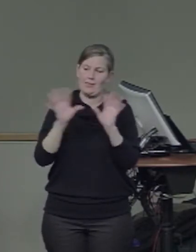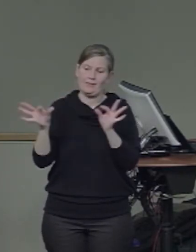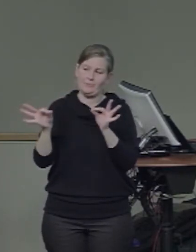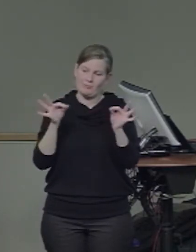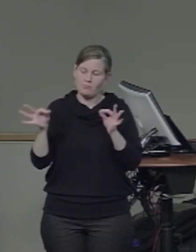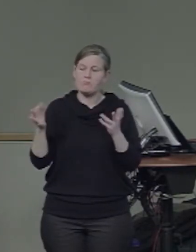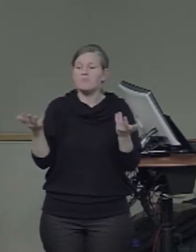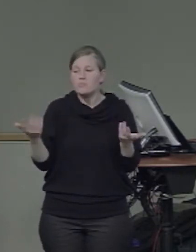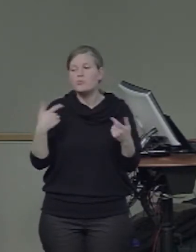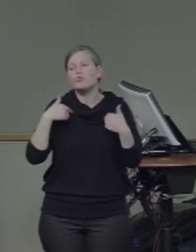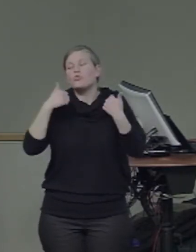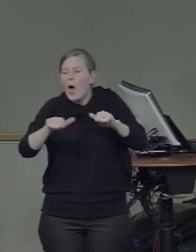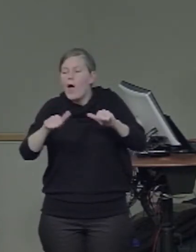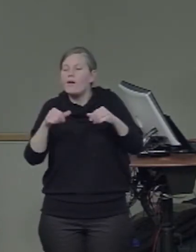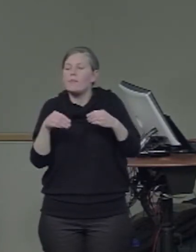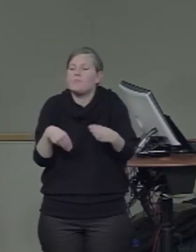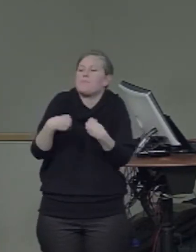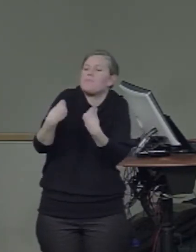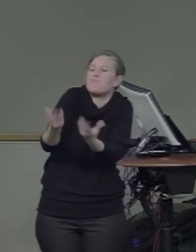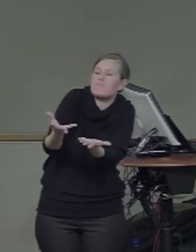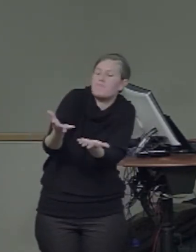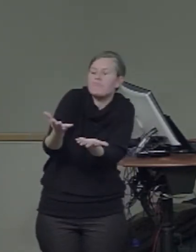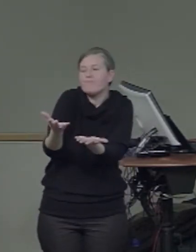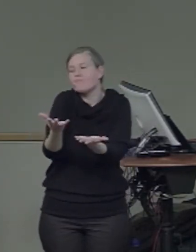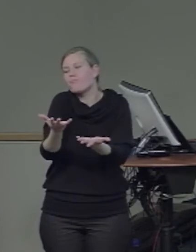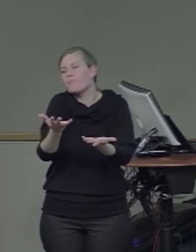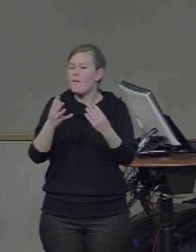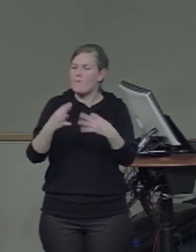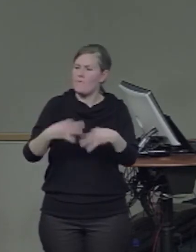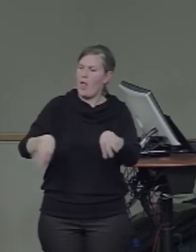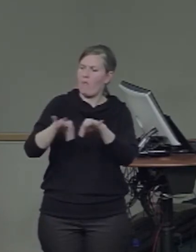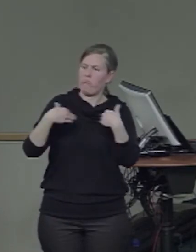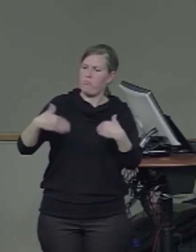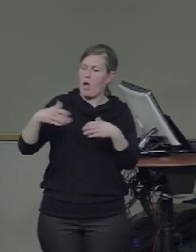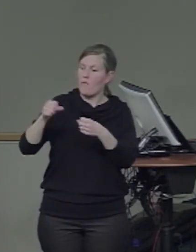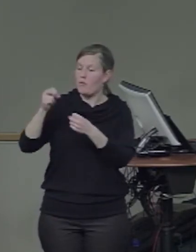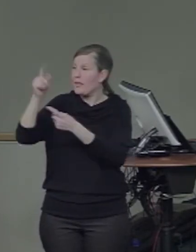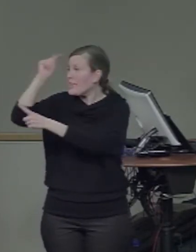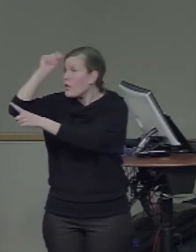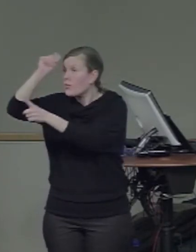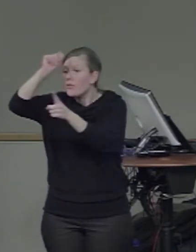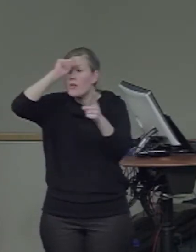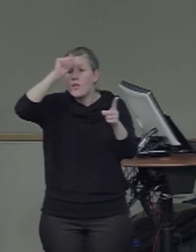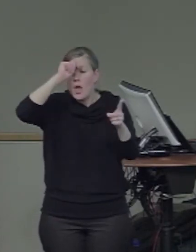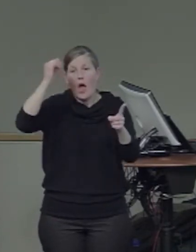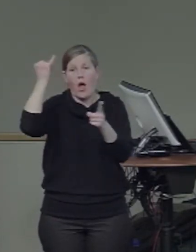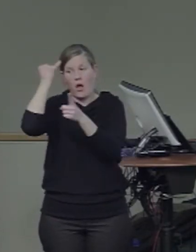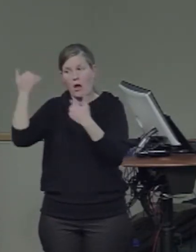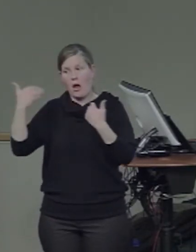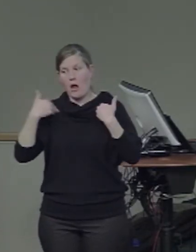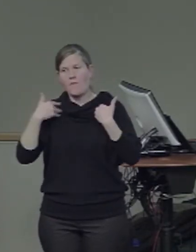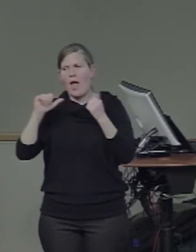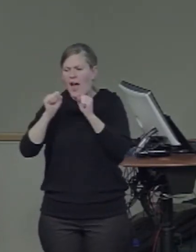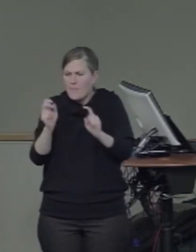value of taking theoretical ideas and instantiating them in explicit computational simulations